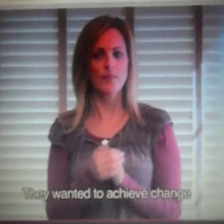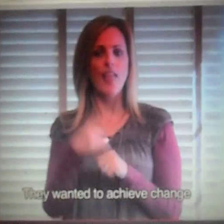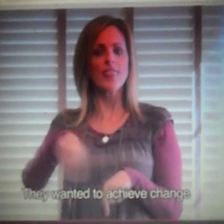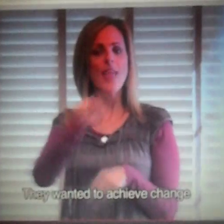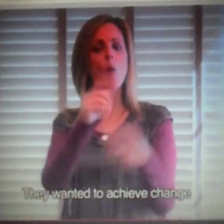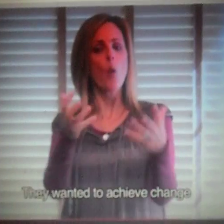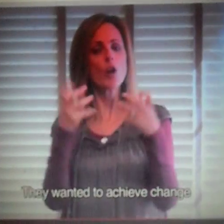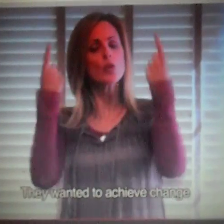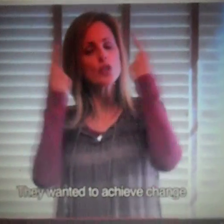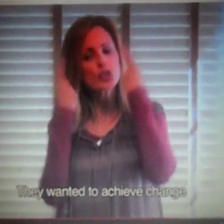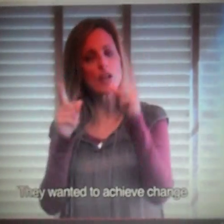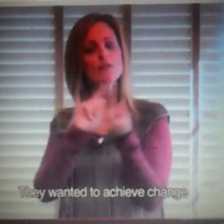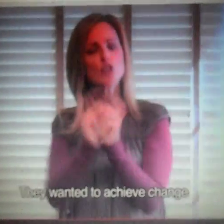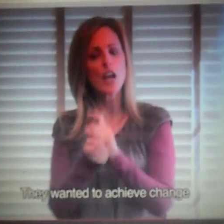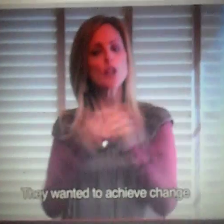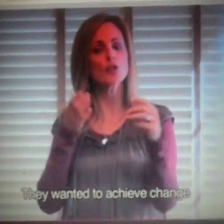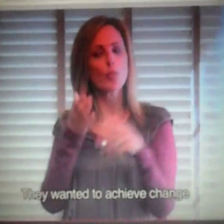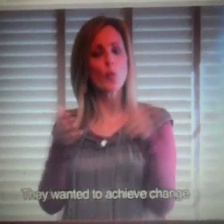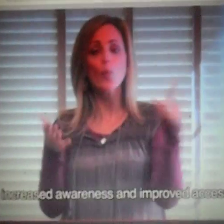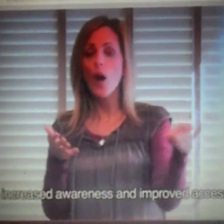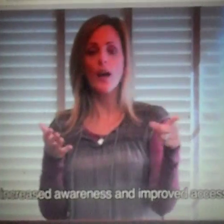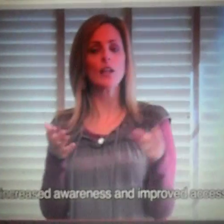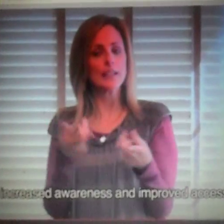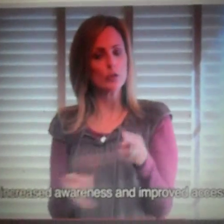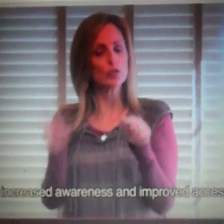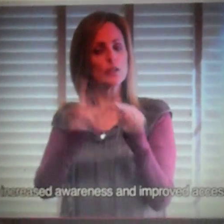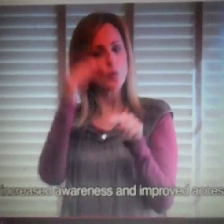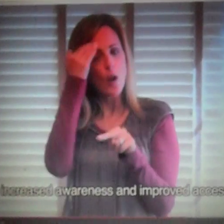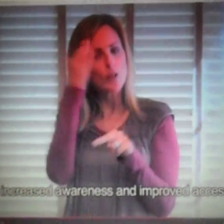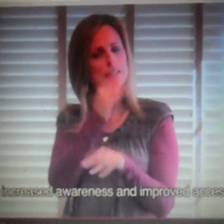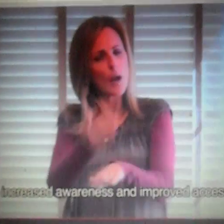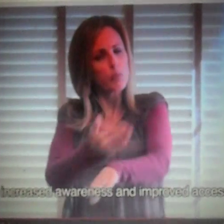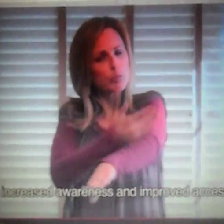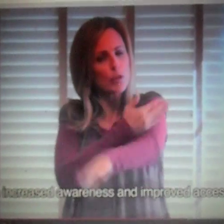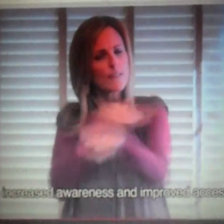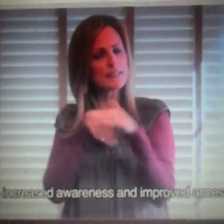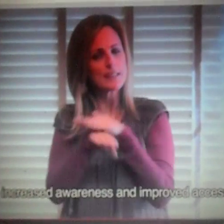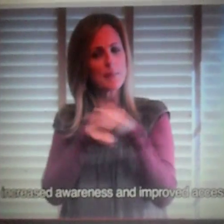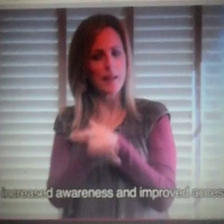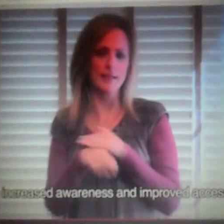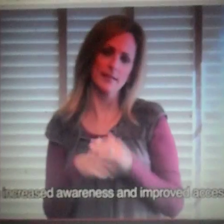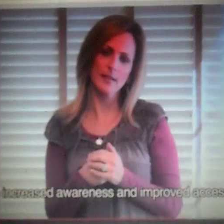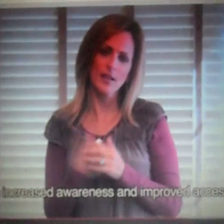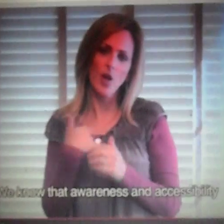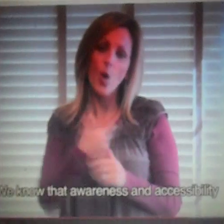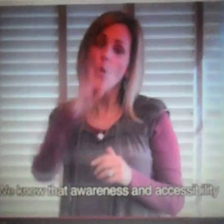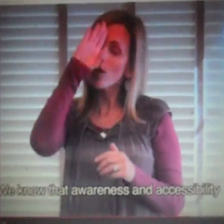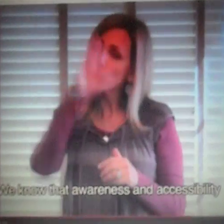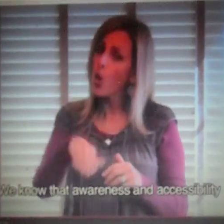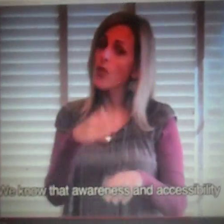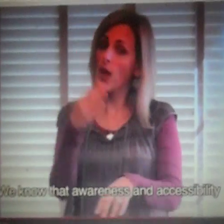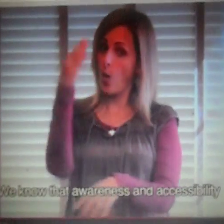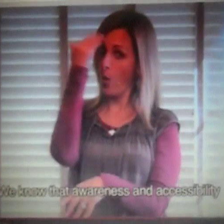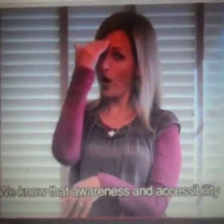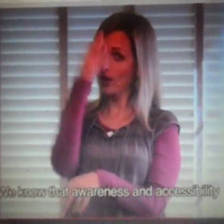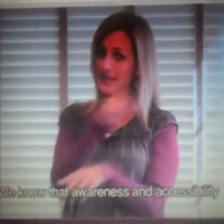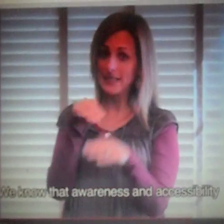They wanted to achieve change through increased awareness and improved accessibility. We know that